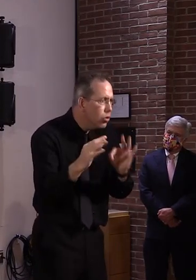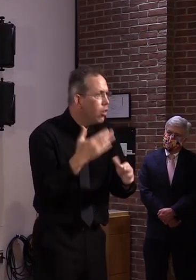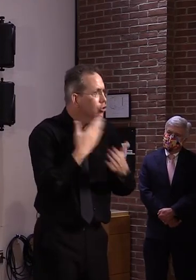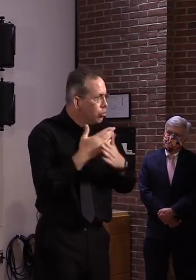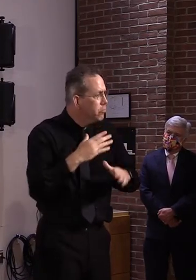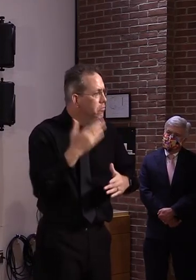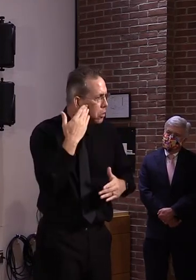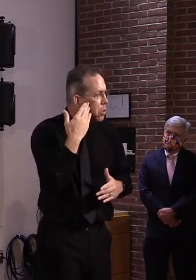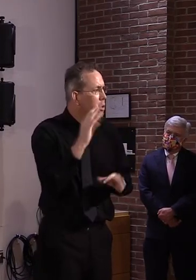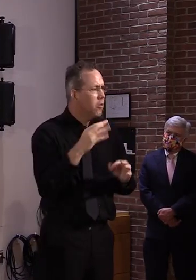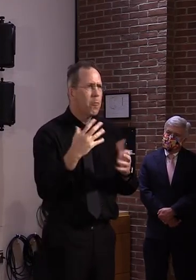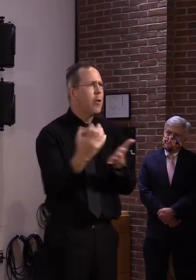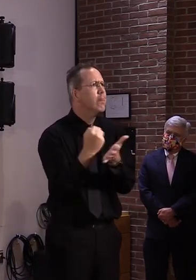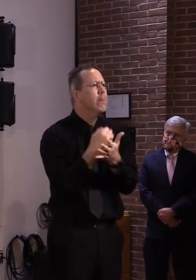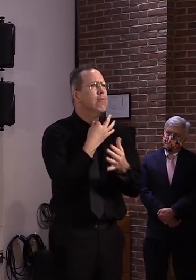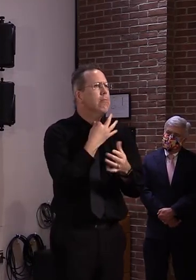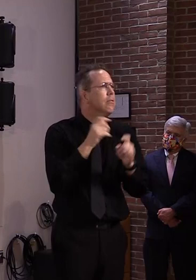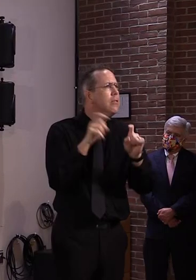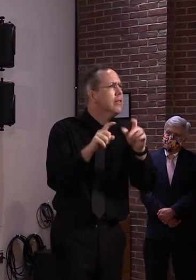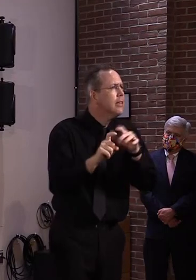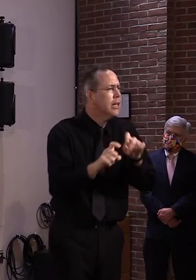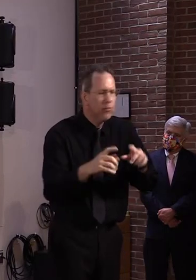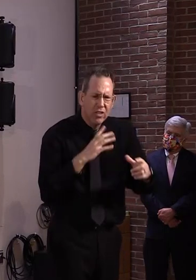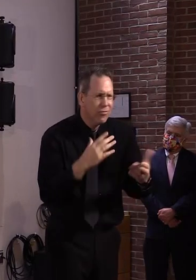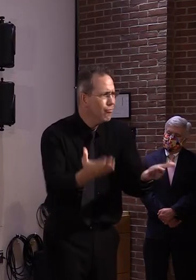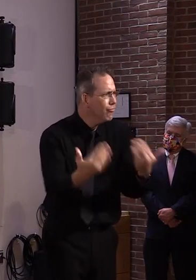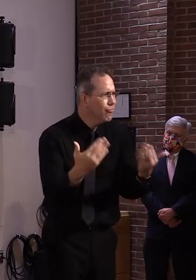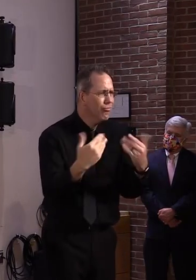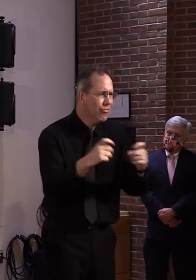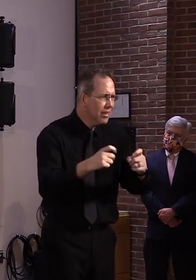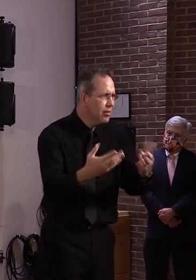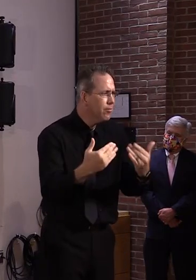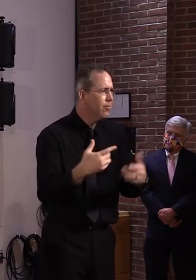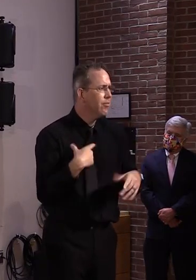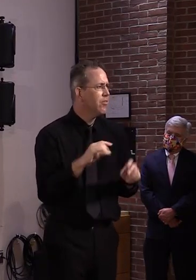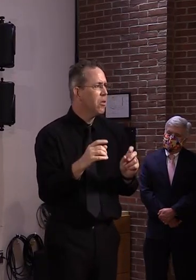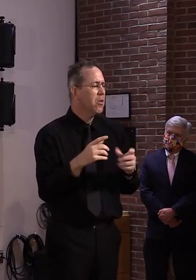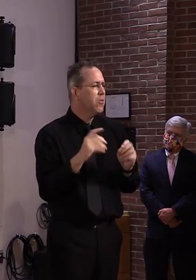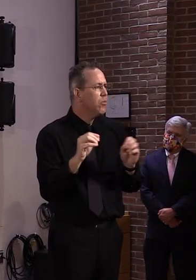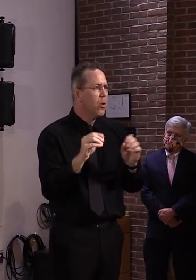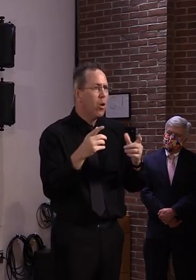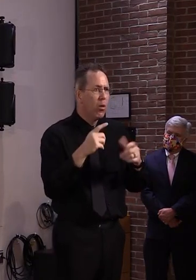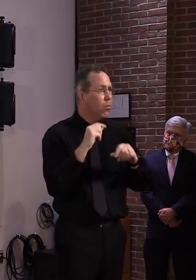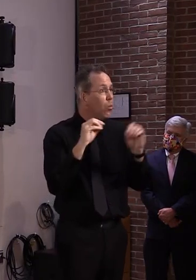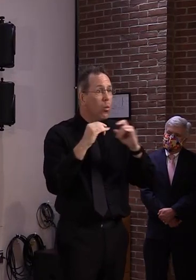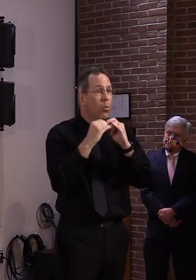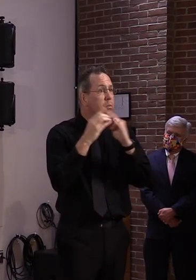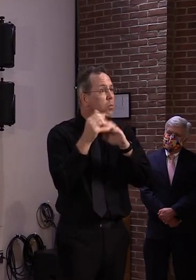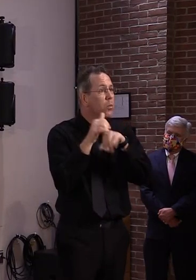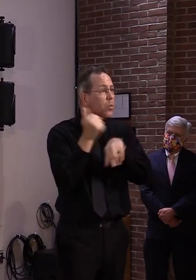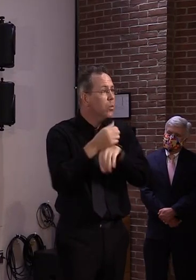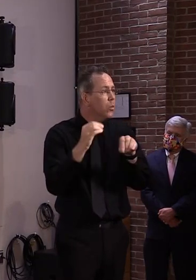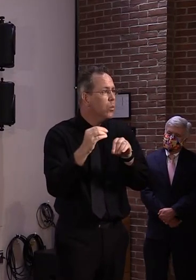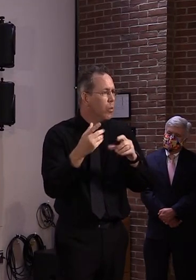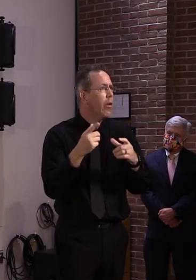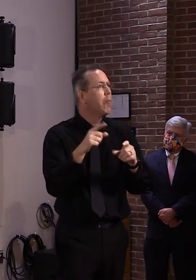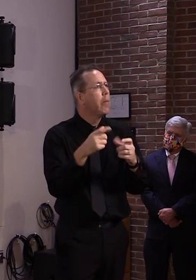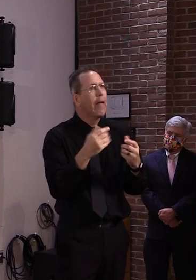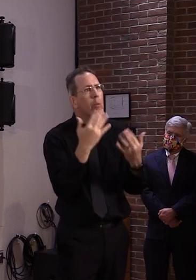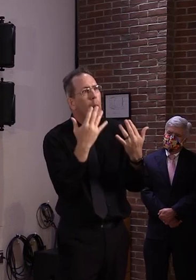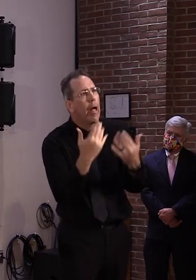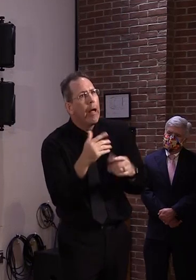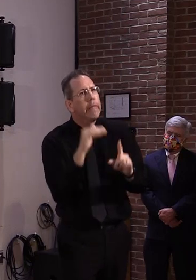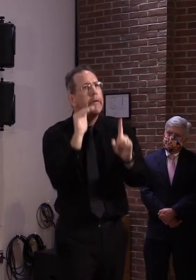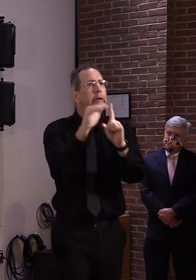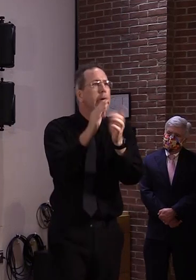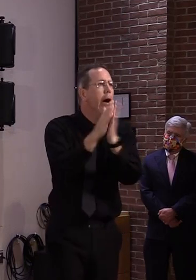testing that they felt they might not have had but for the pop-ups. So it concerns me when